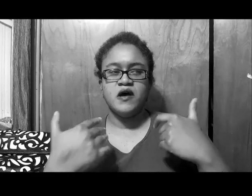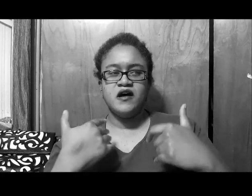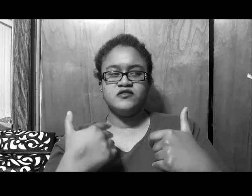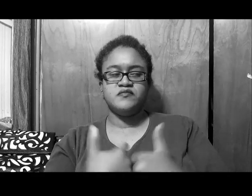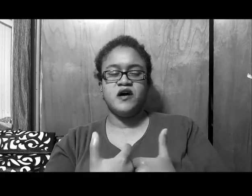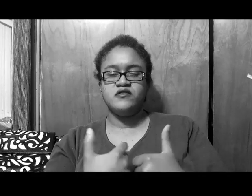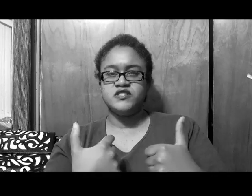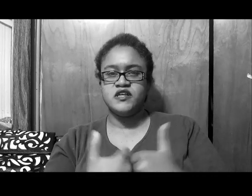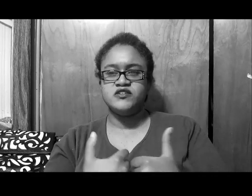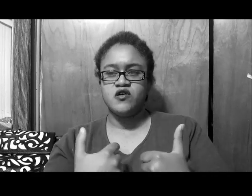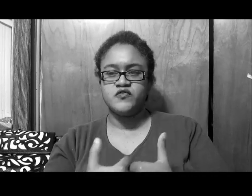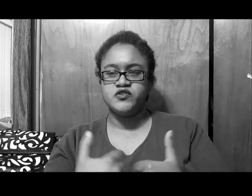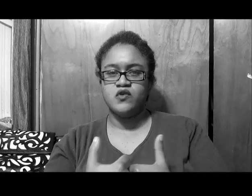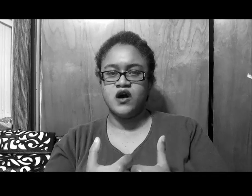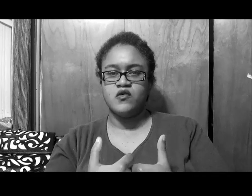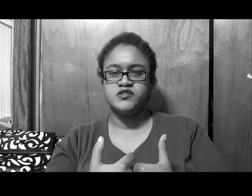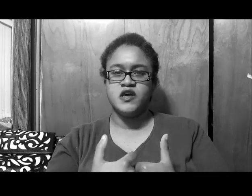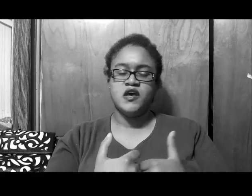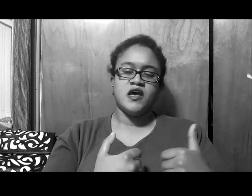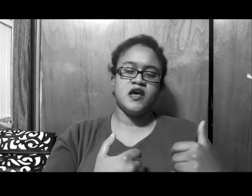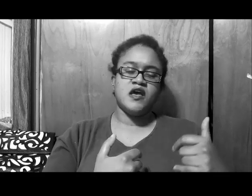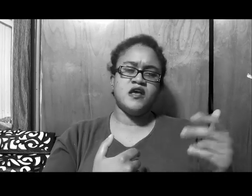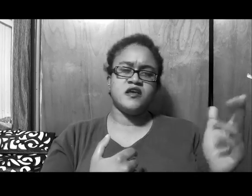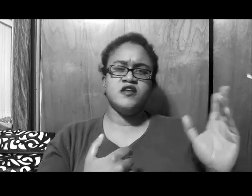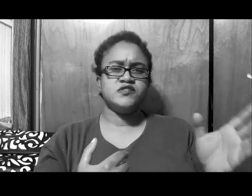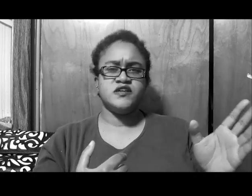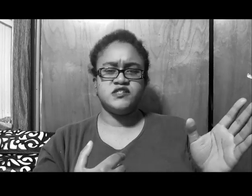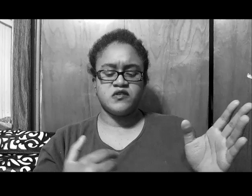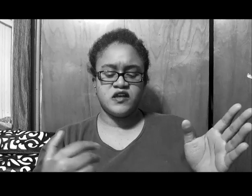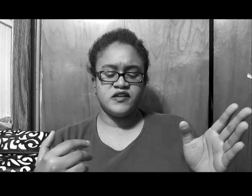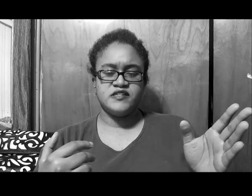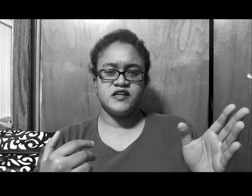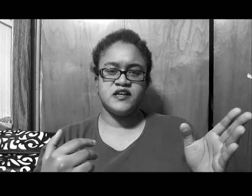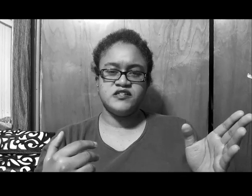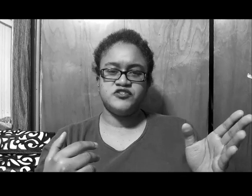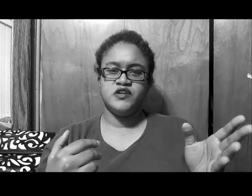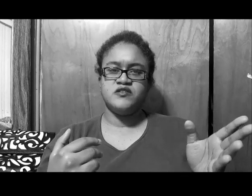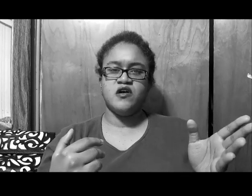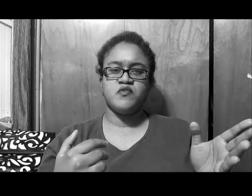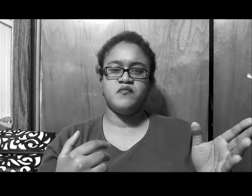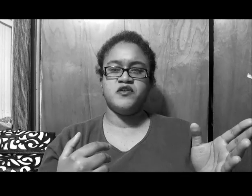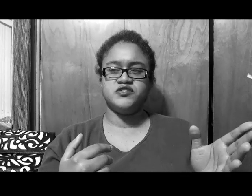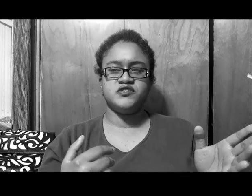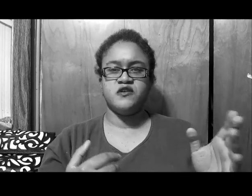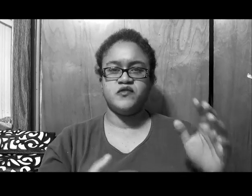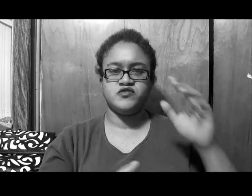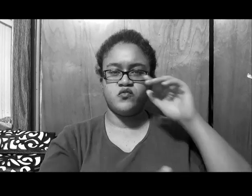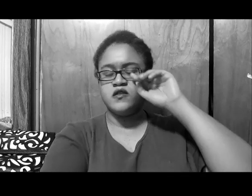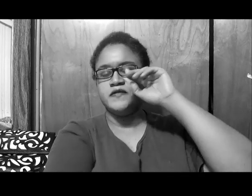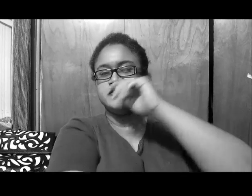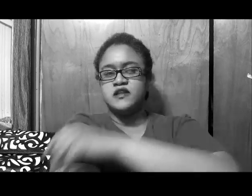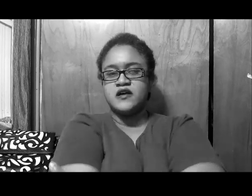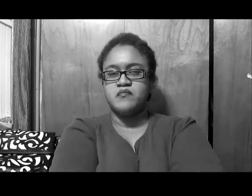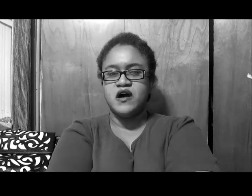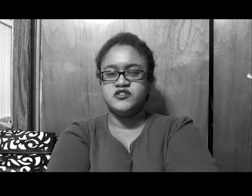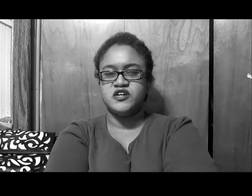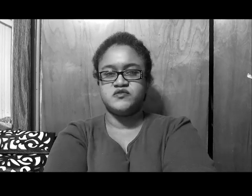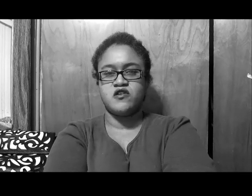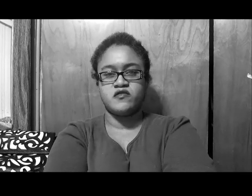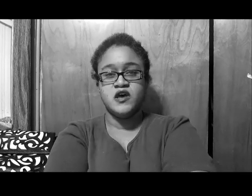Apollo, Apollo said, he talked for two hours, and Ken was saying, something along the lines, like that's not true, they talked about a bunch of stuff, it was irrelevant to like, apologize for talking to him,